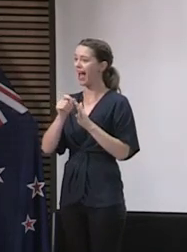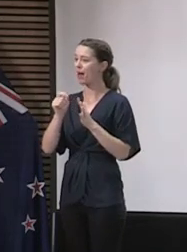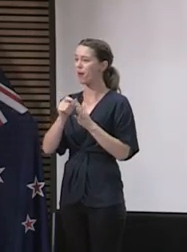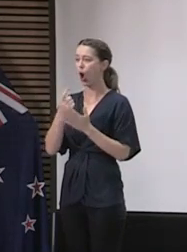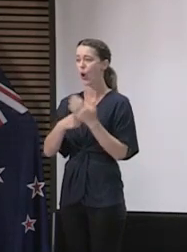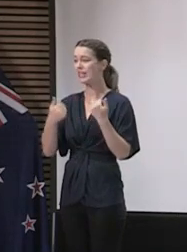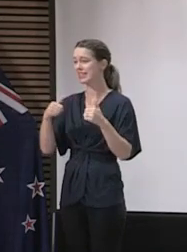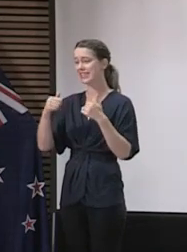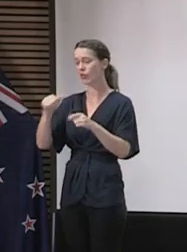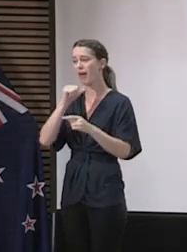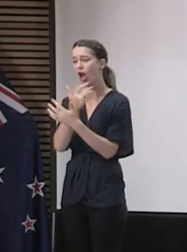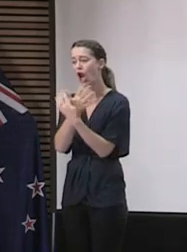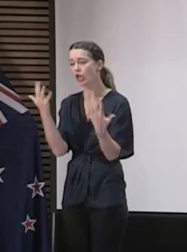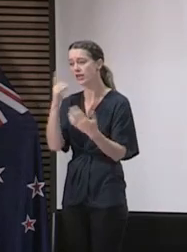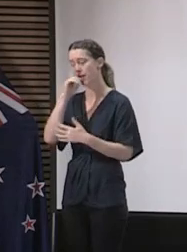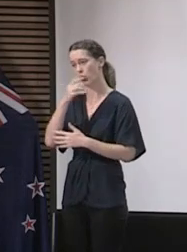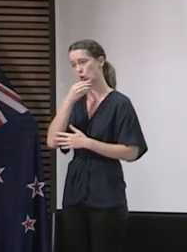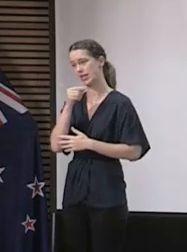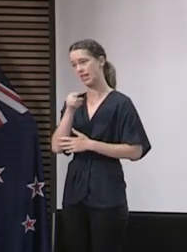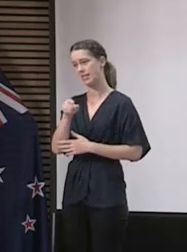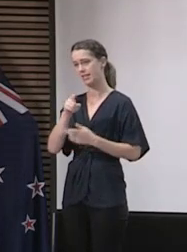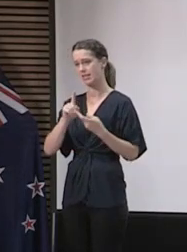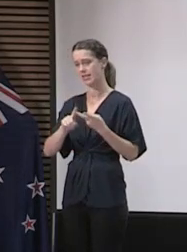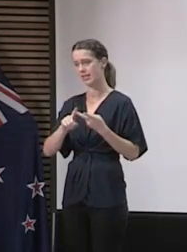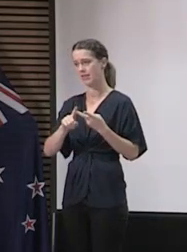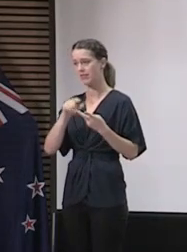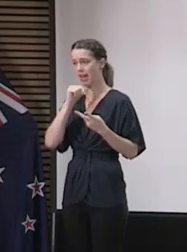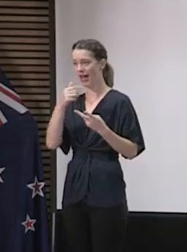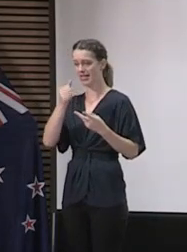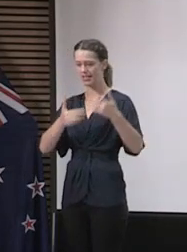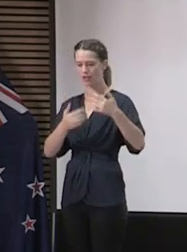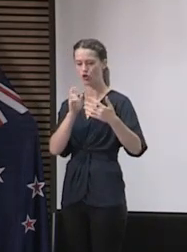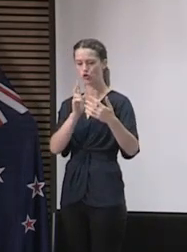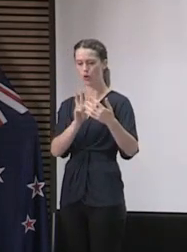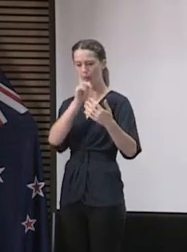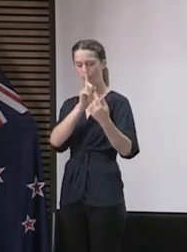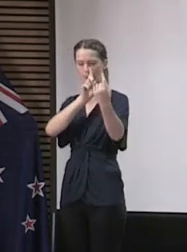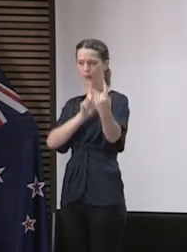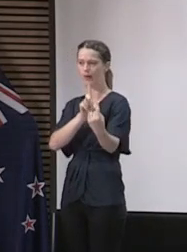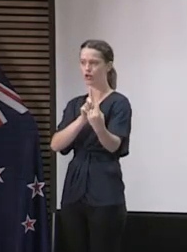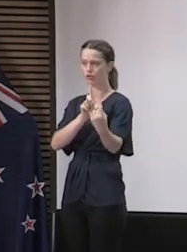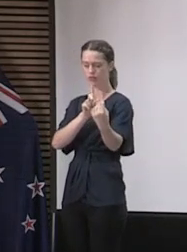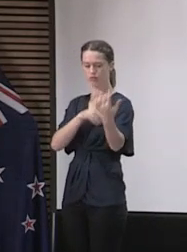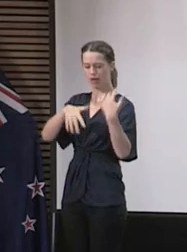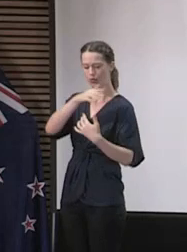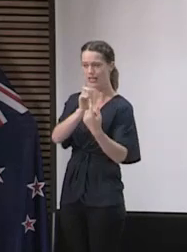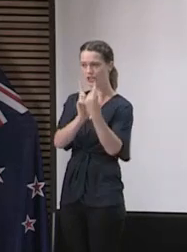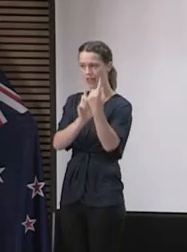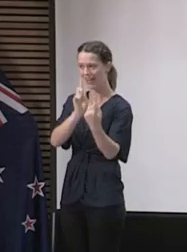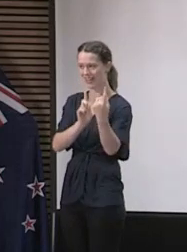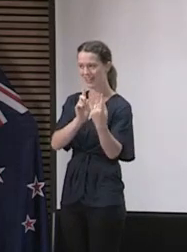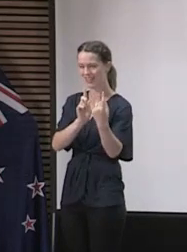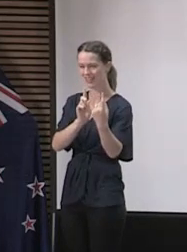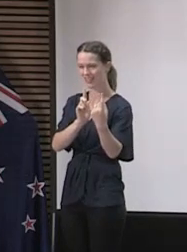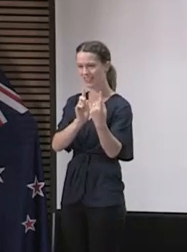to be using the app. And even if it has data between two people who have been in contact with one another, it